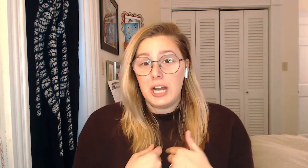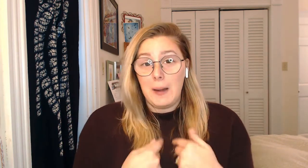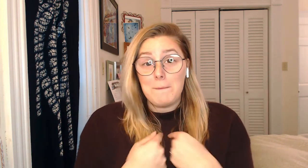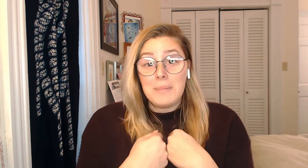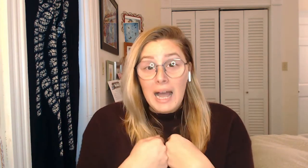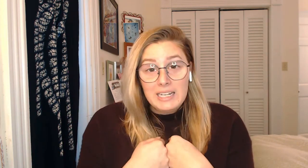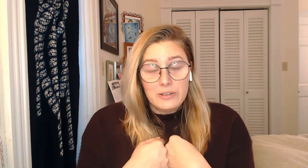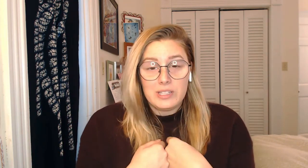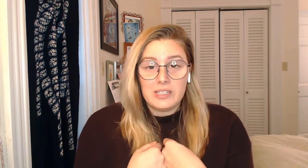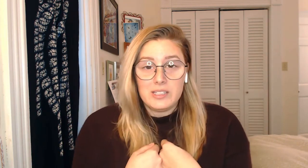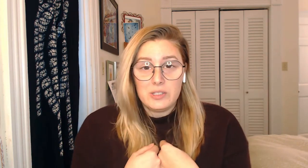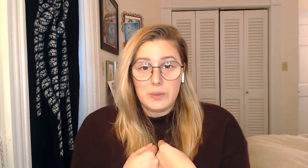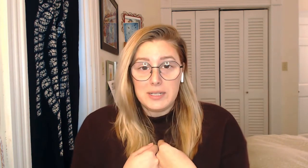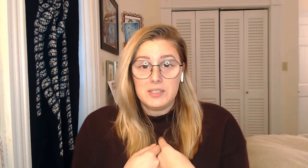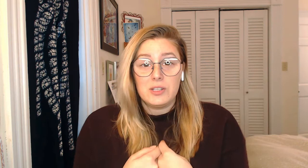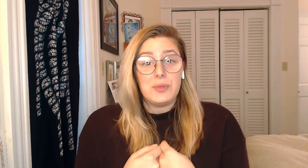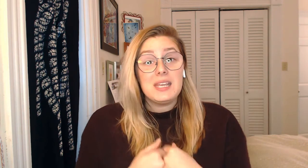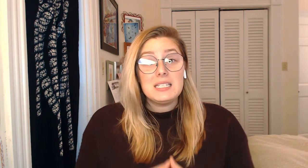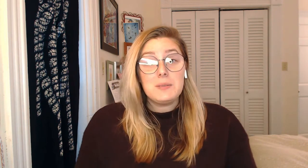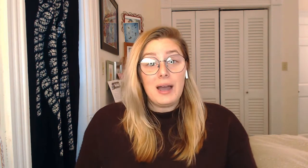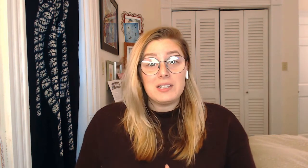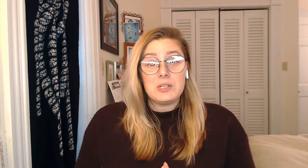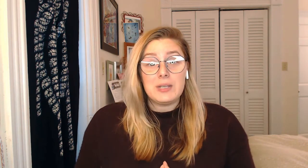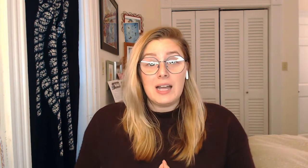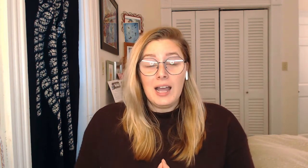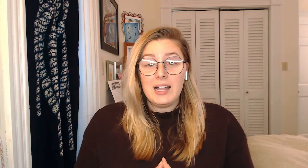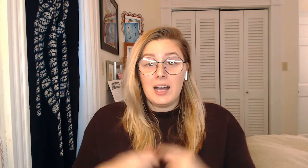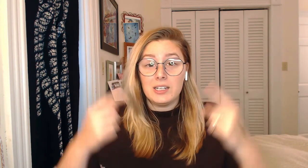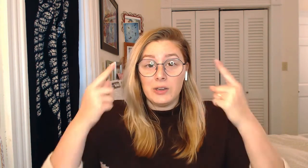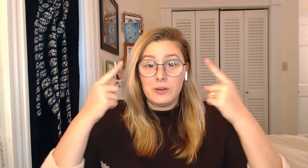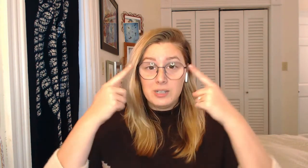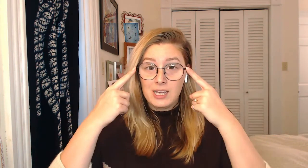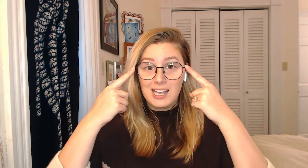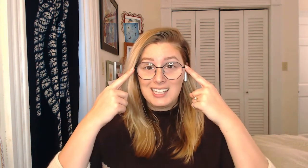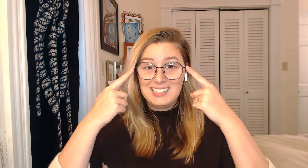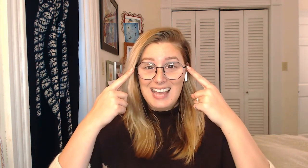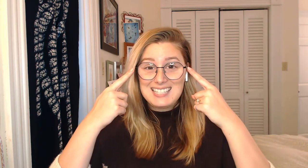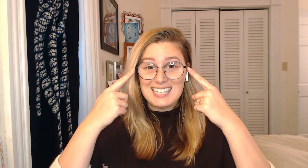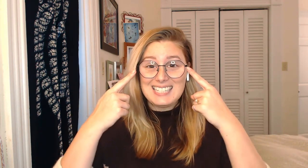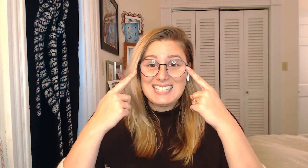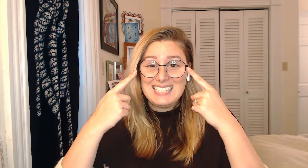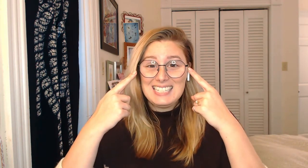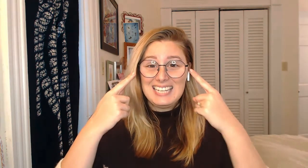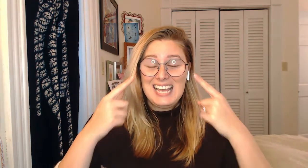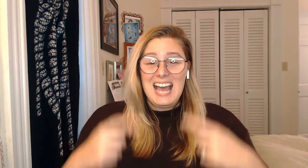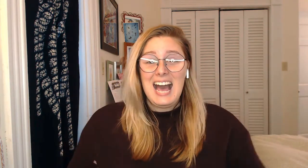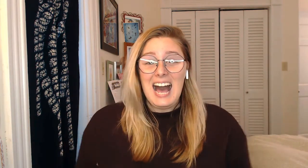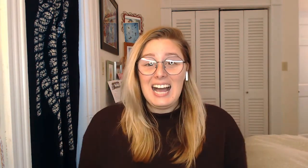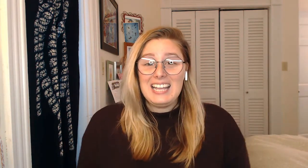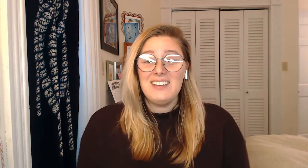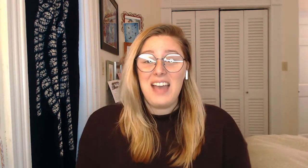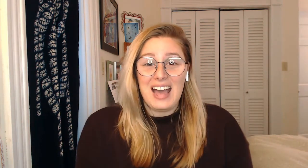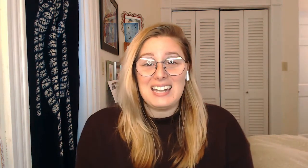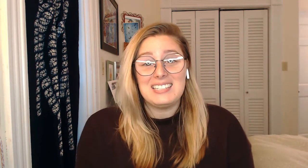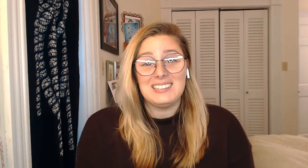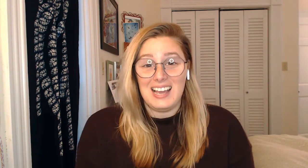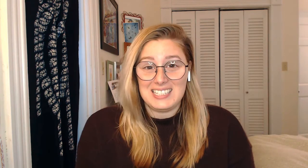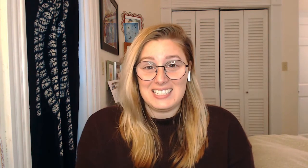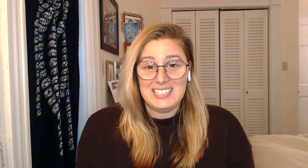my new thing this week. So this past week, I got new glasses. I have had glasses since